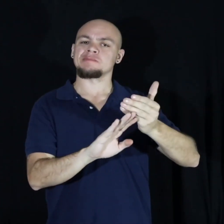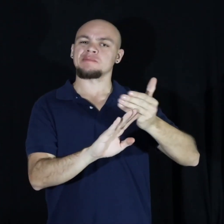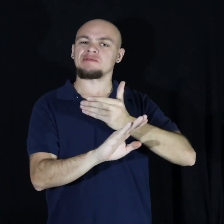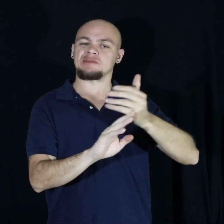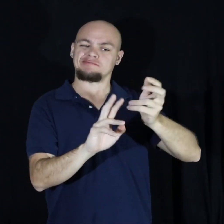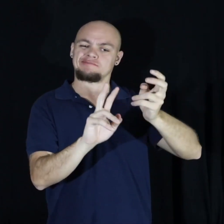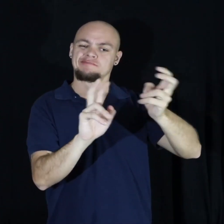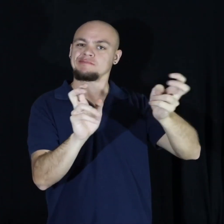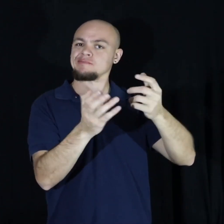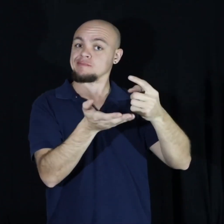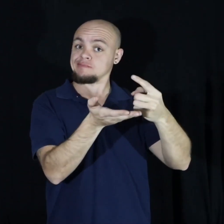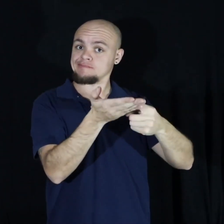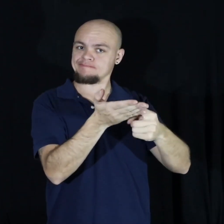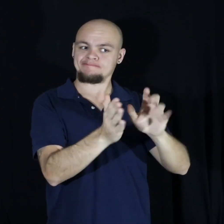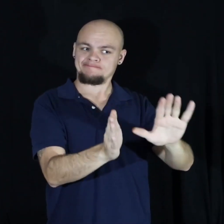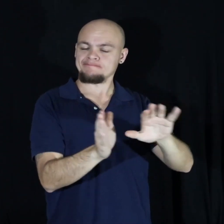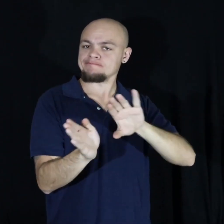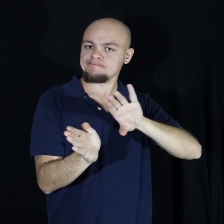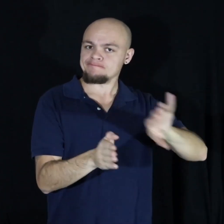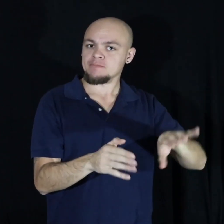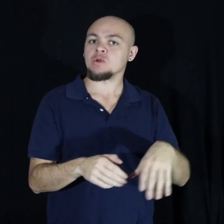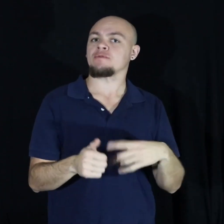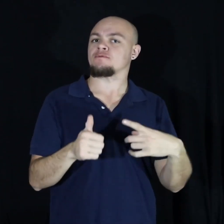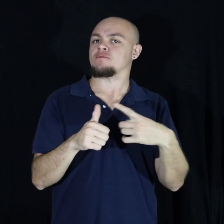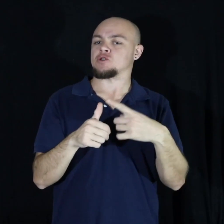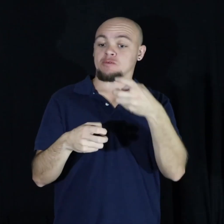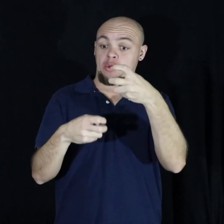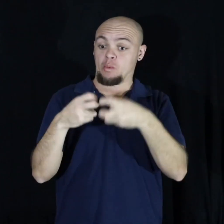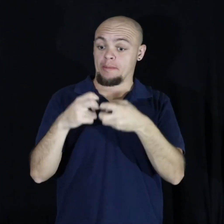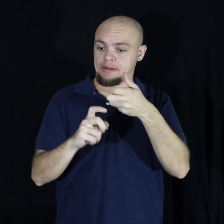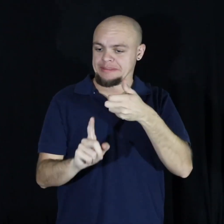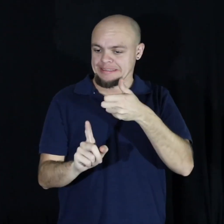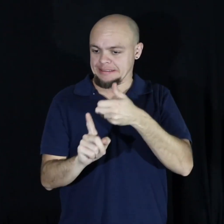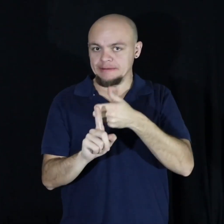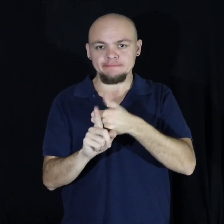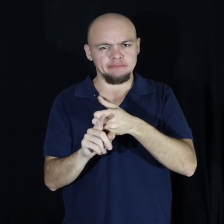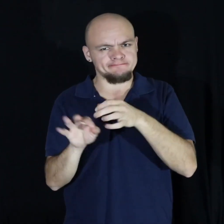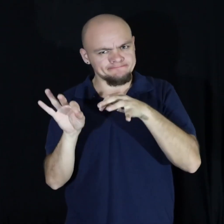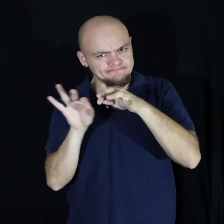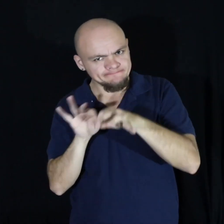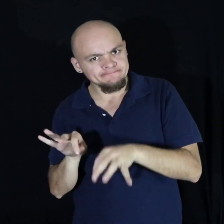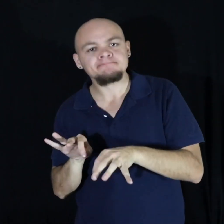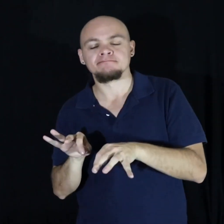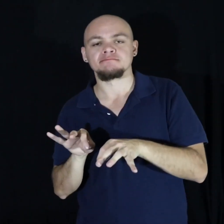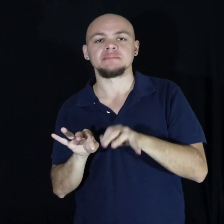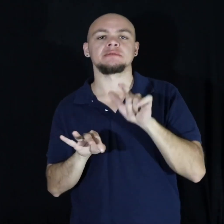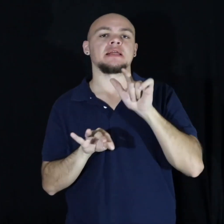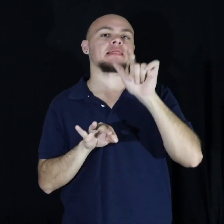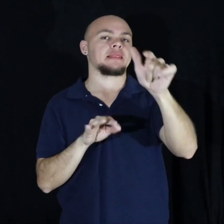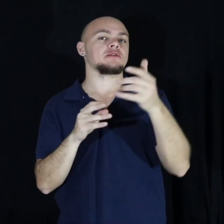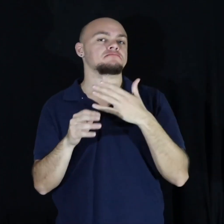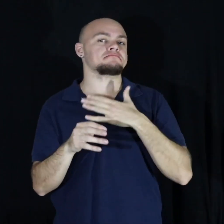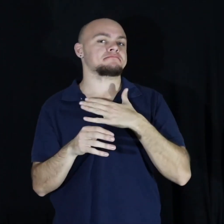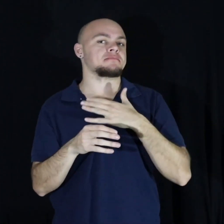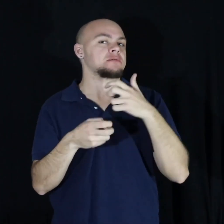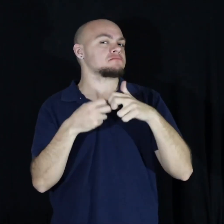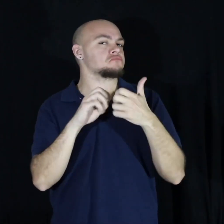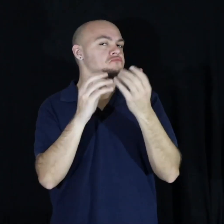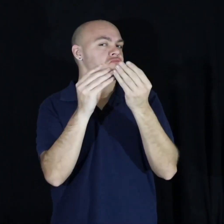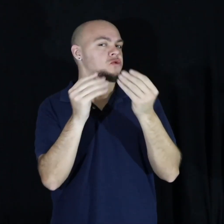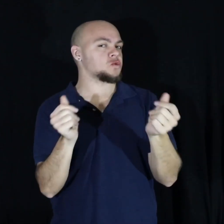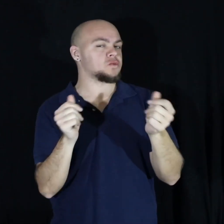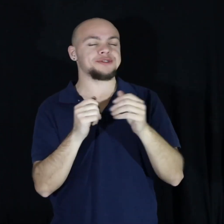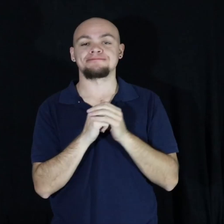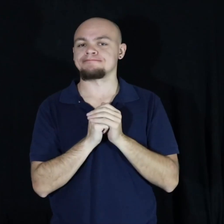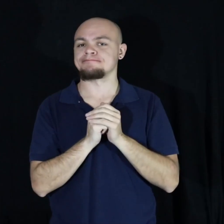came here to share let's talk about the problem and then later on I'll be talking about the solution and how